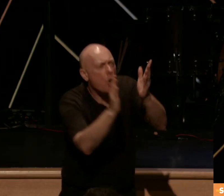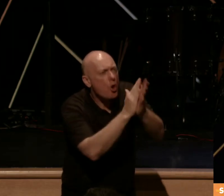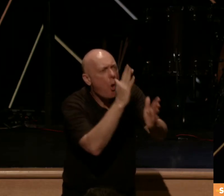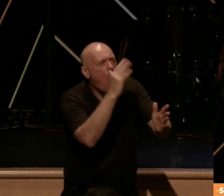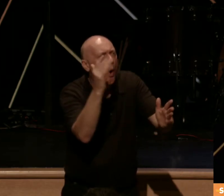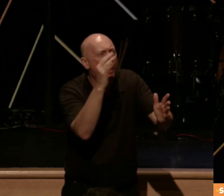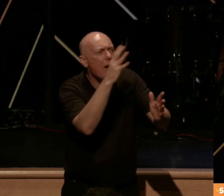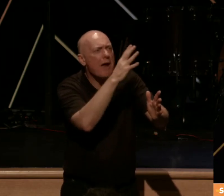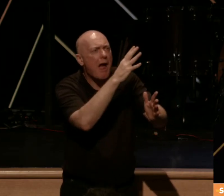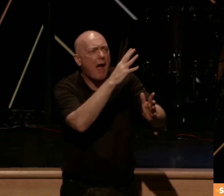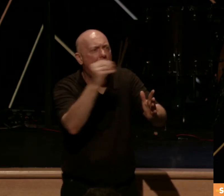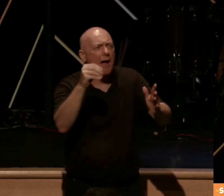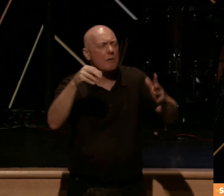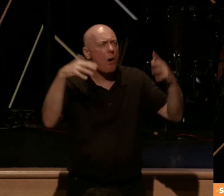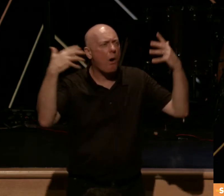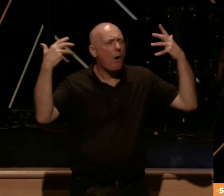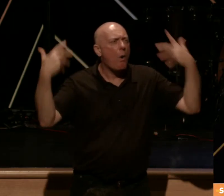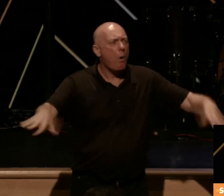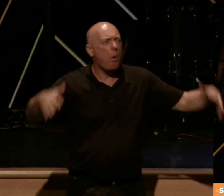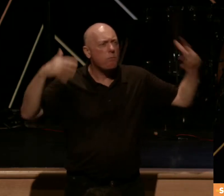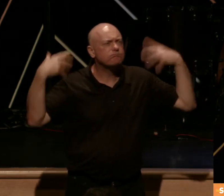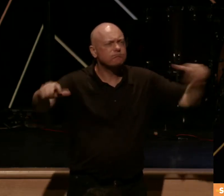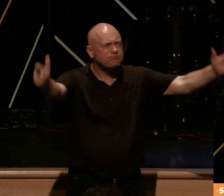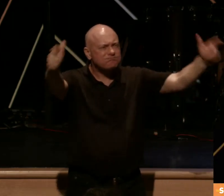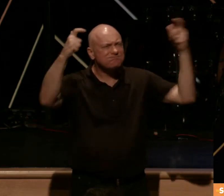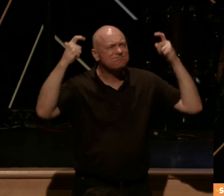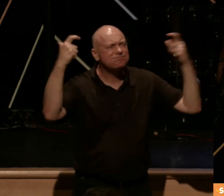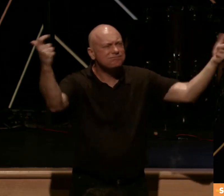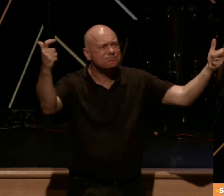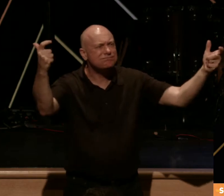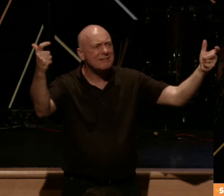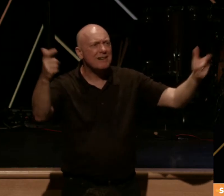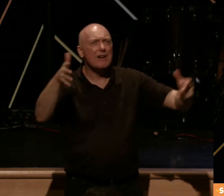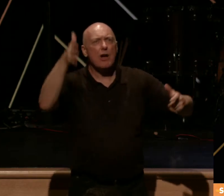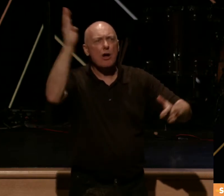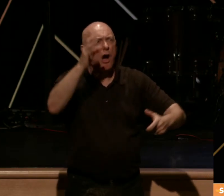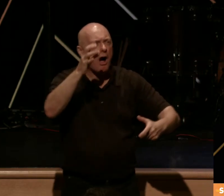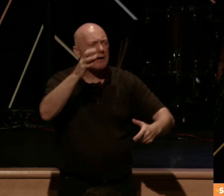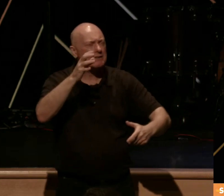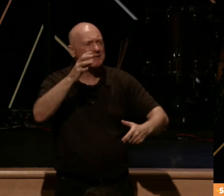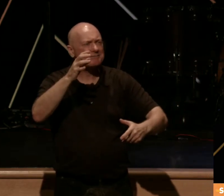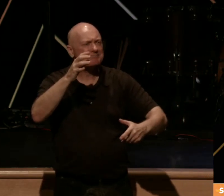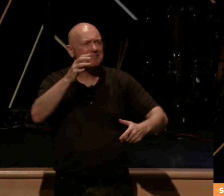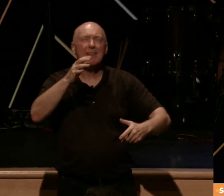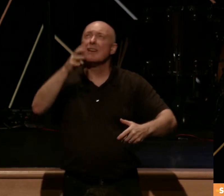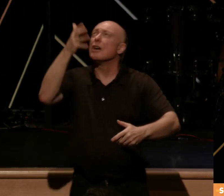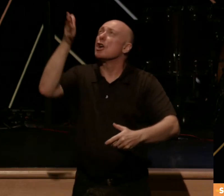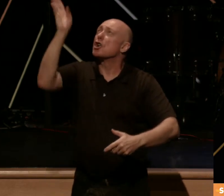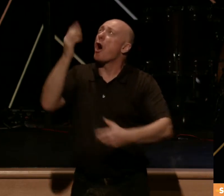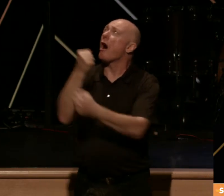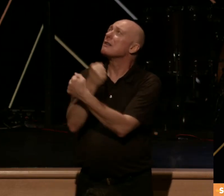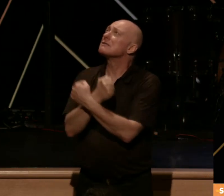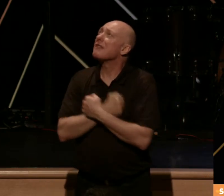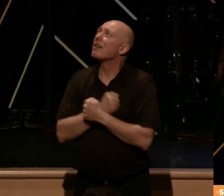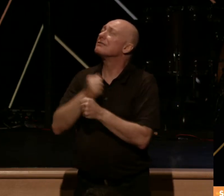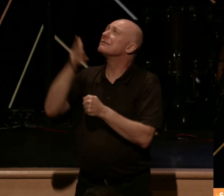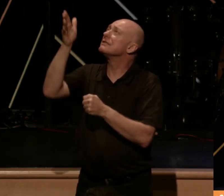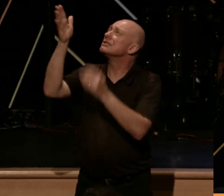massiveness and the supernatural magnitude of the love that Jesus Christ has